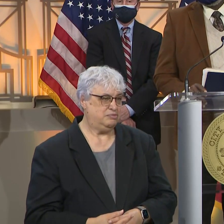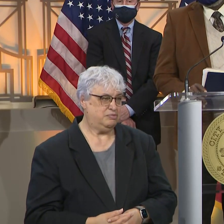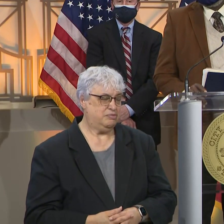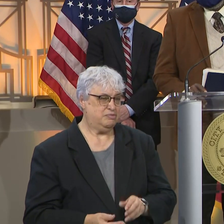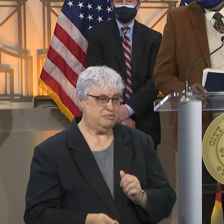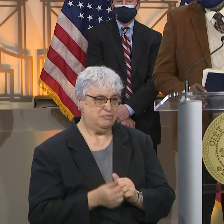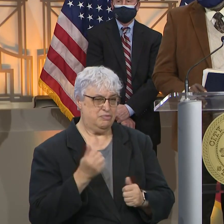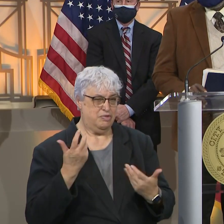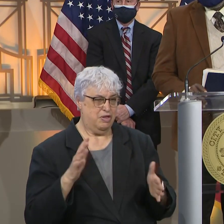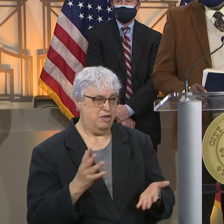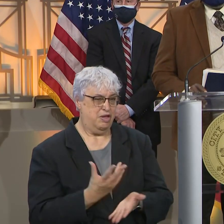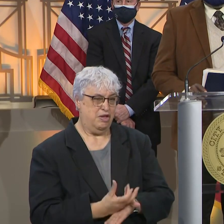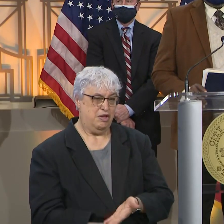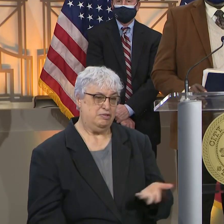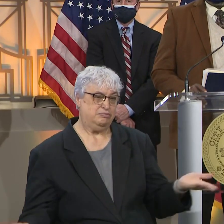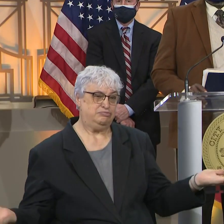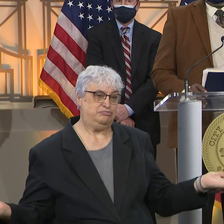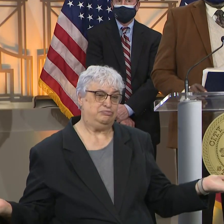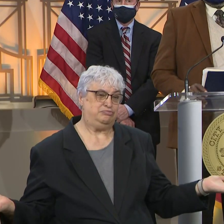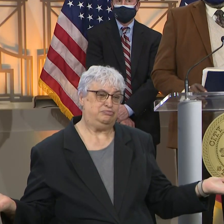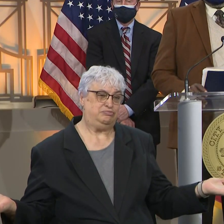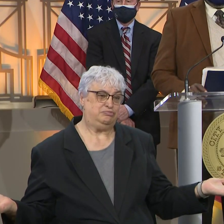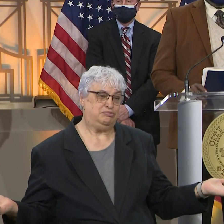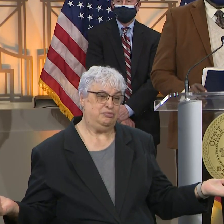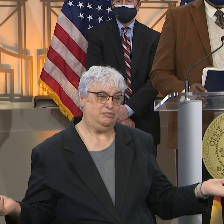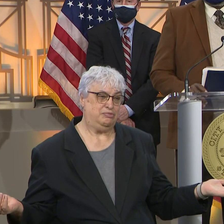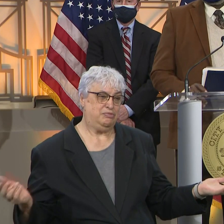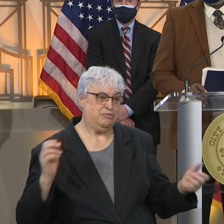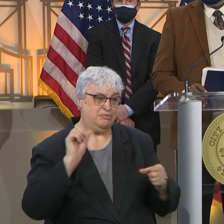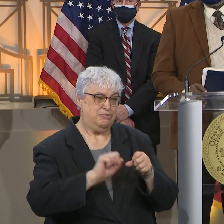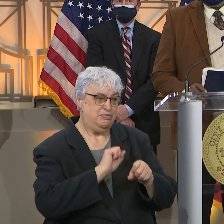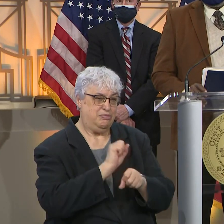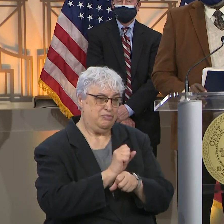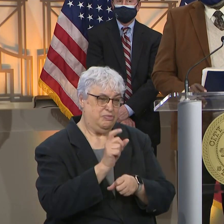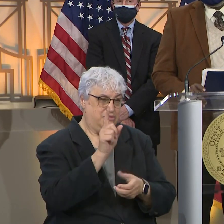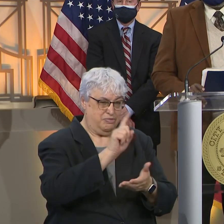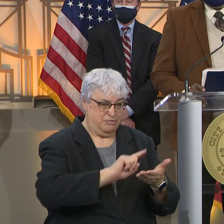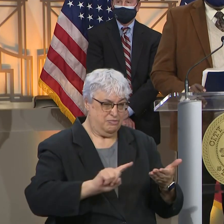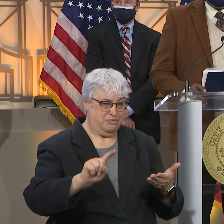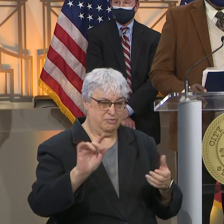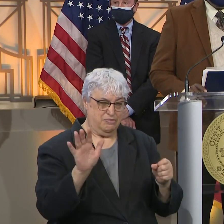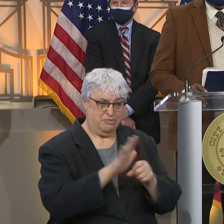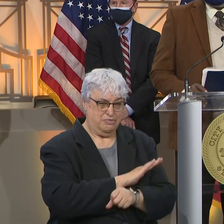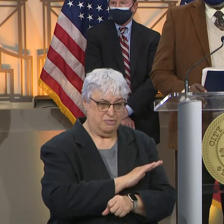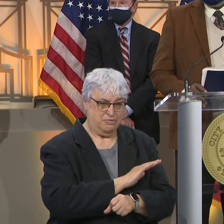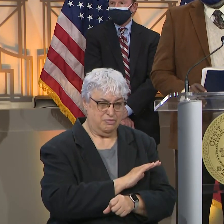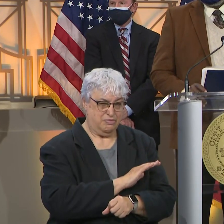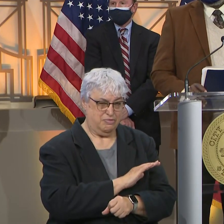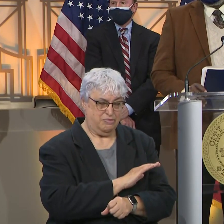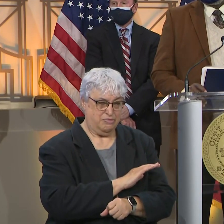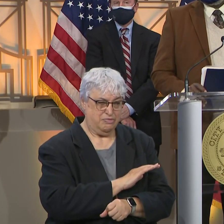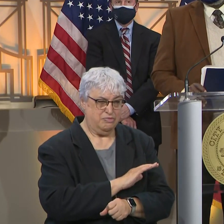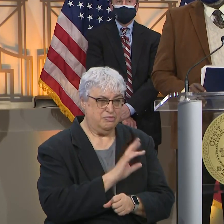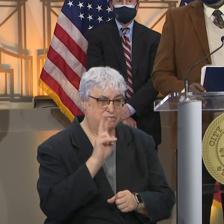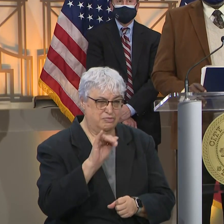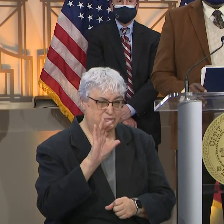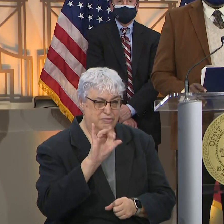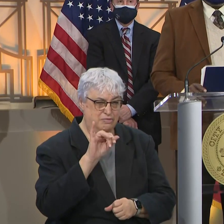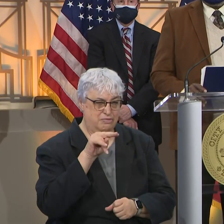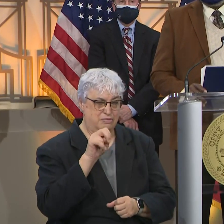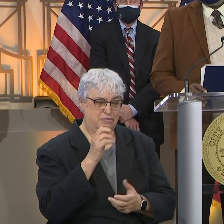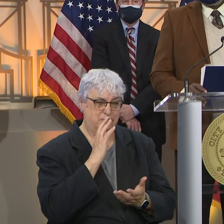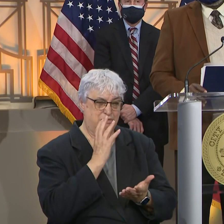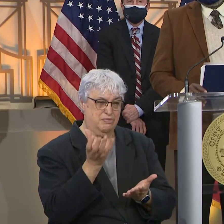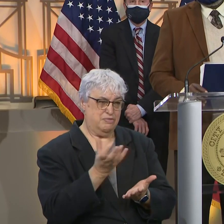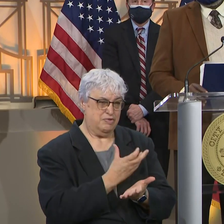of them are already gone. all of our appointments for next week are already filled, which means that the vaccine will be